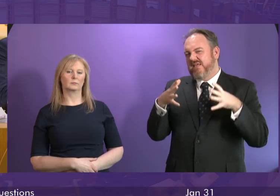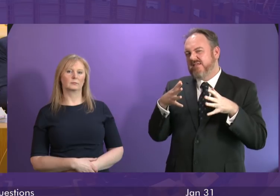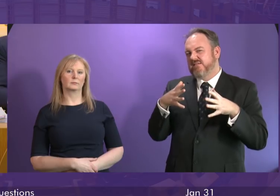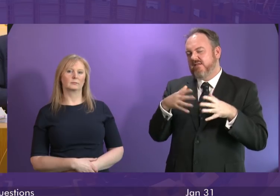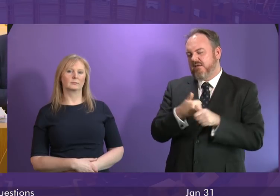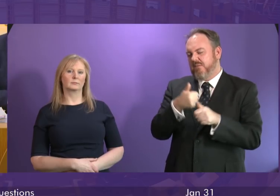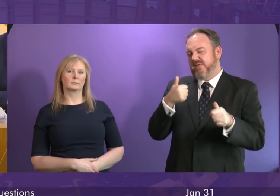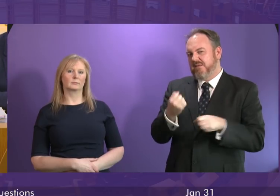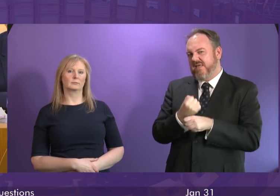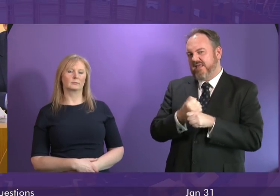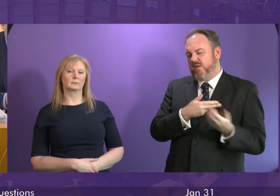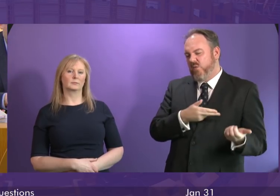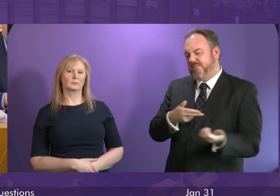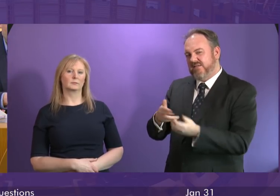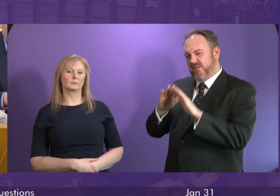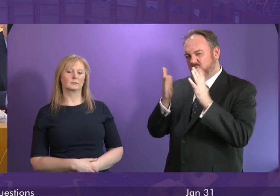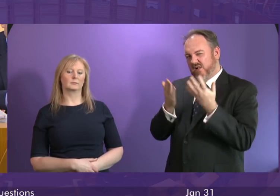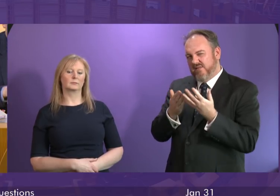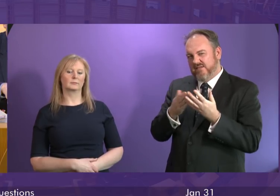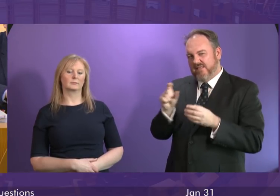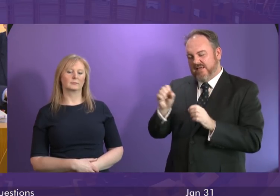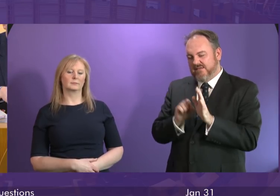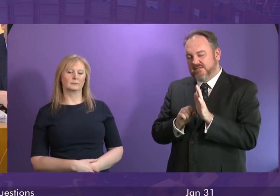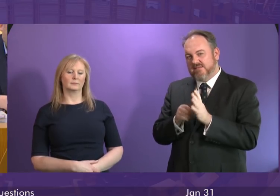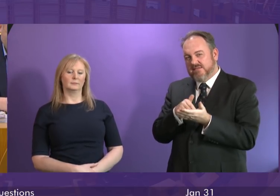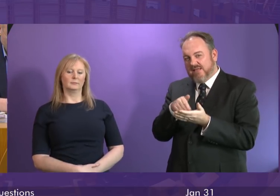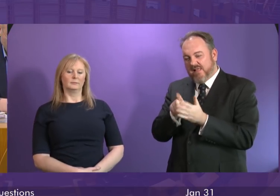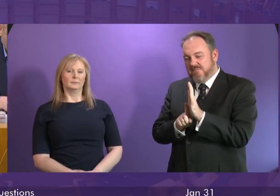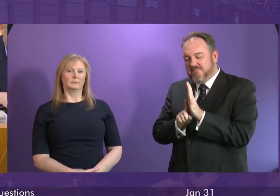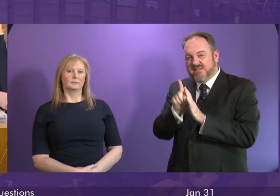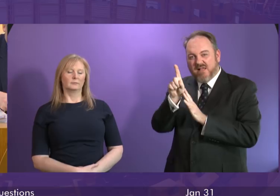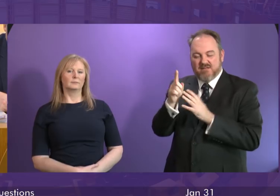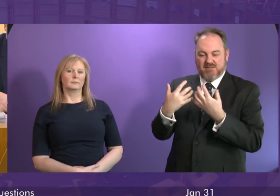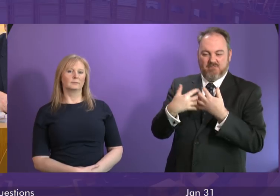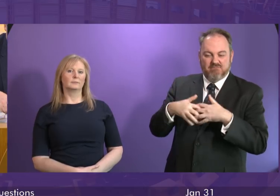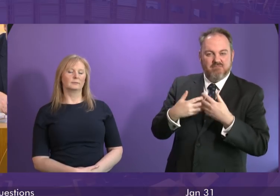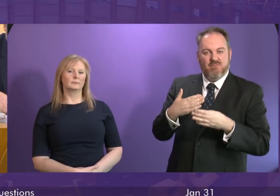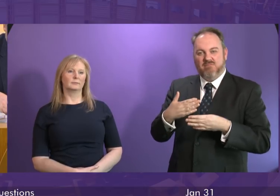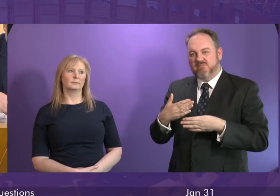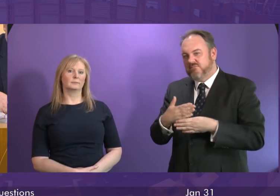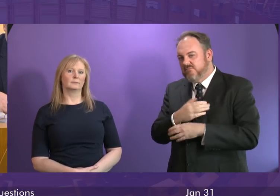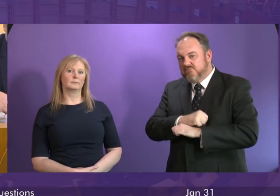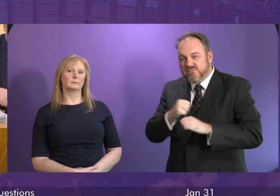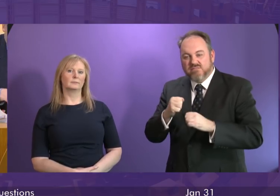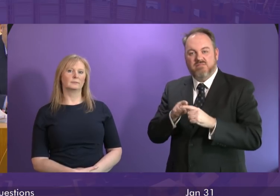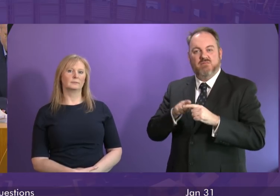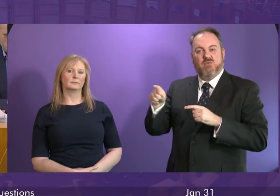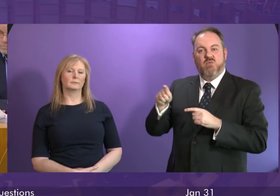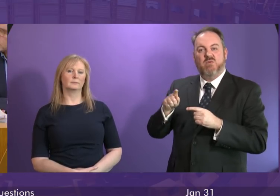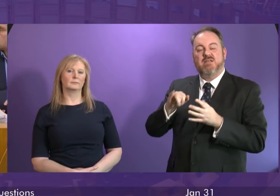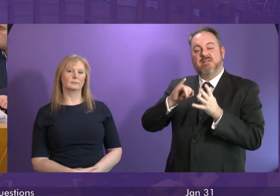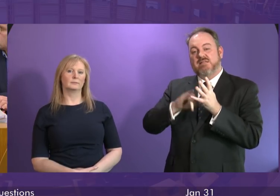guided missiles they sell sell missiles to Saudi Arabia where they've been linked to alleged war crimes such as bombing